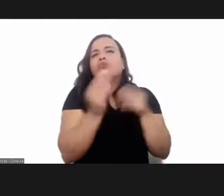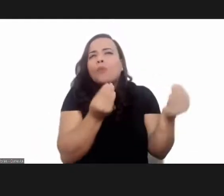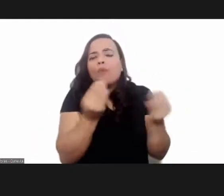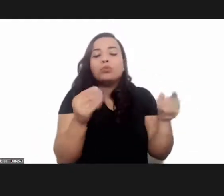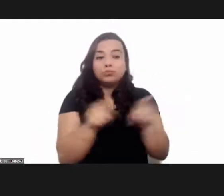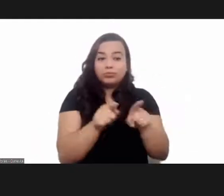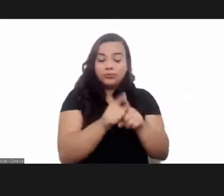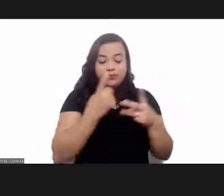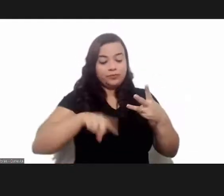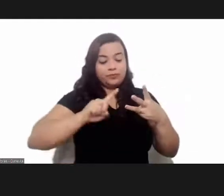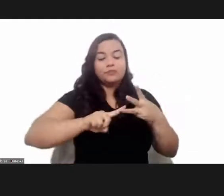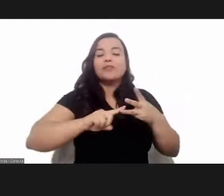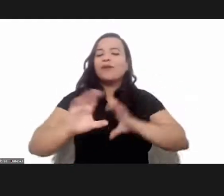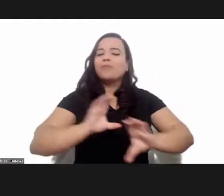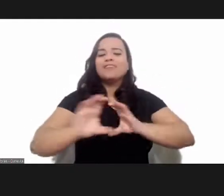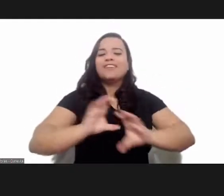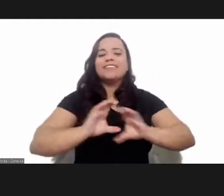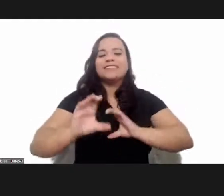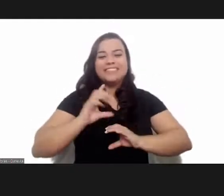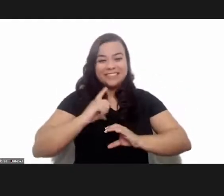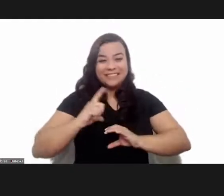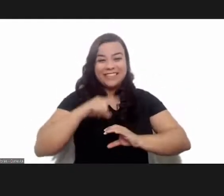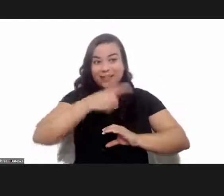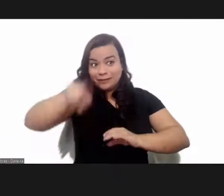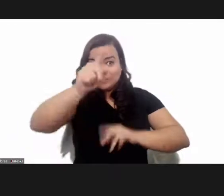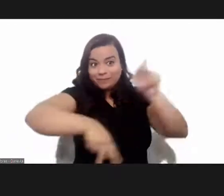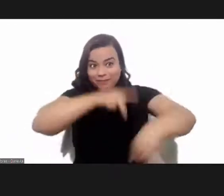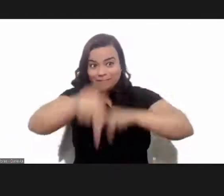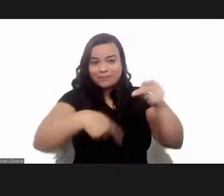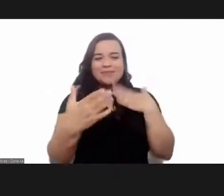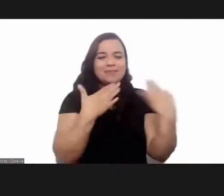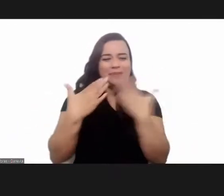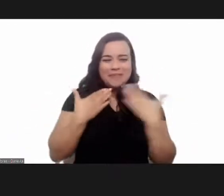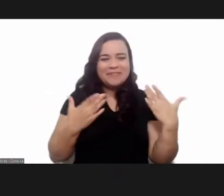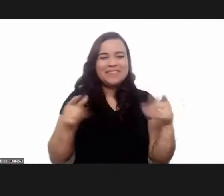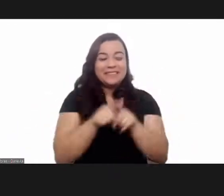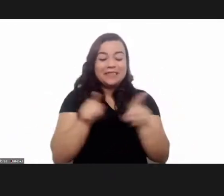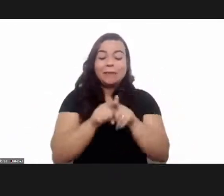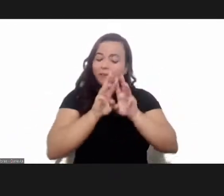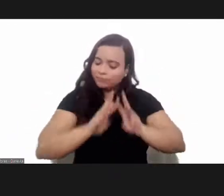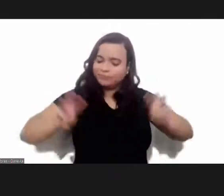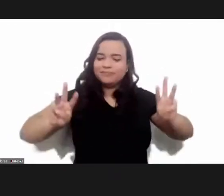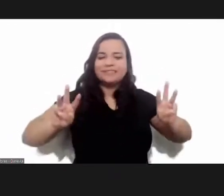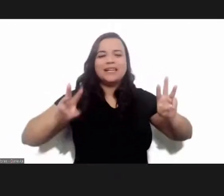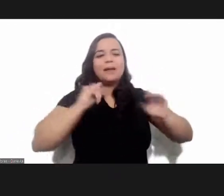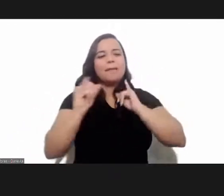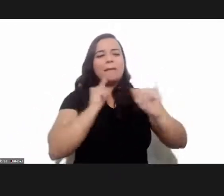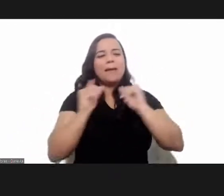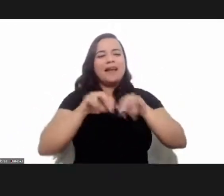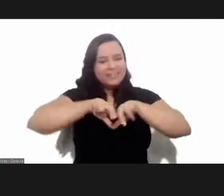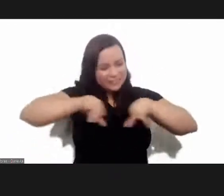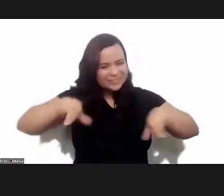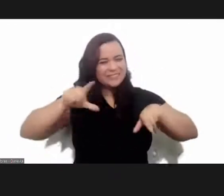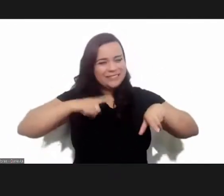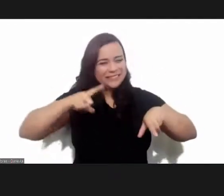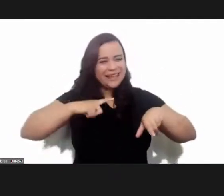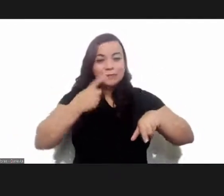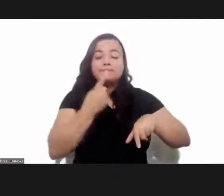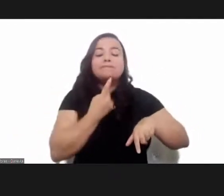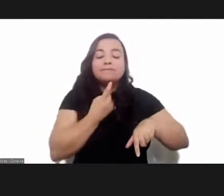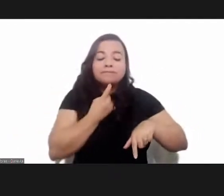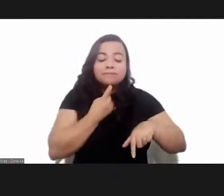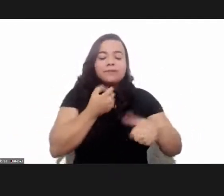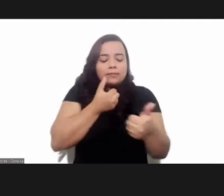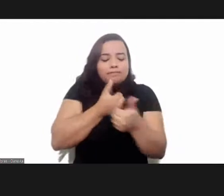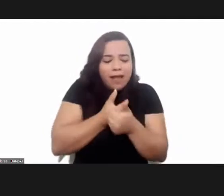communication through an open channel with the population and a web page which provides information with people with the